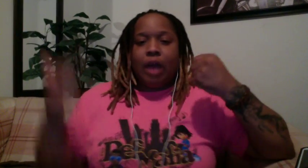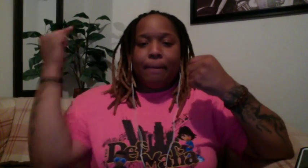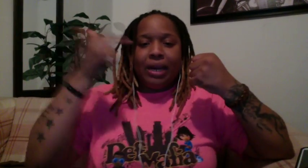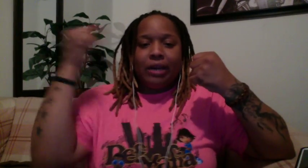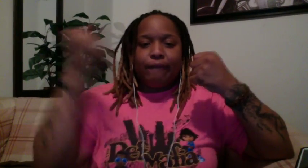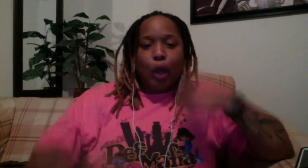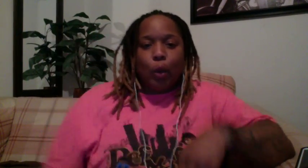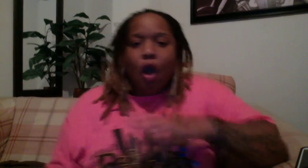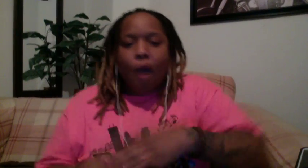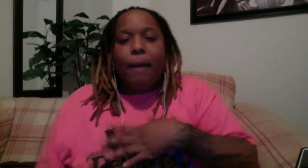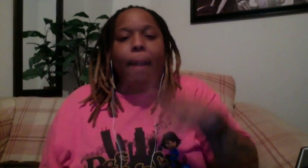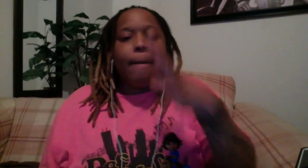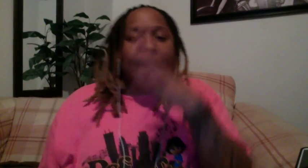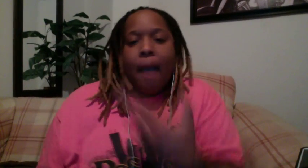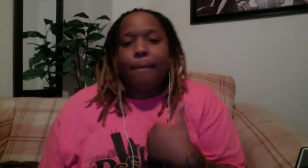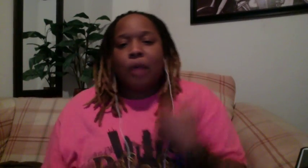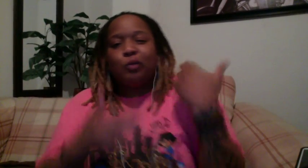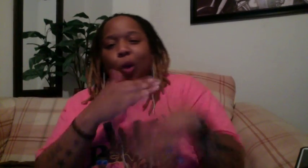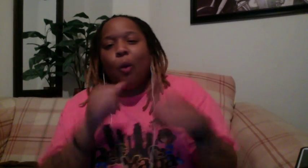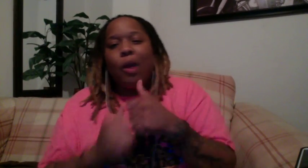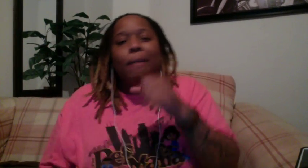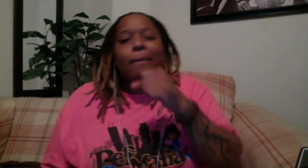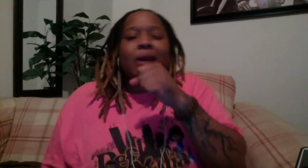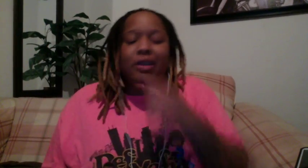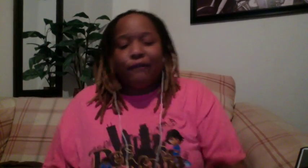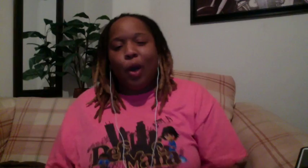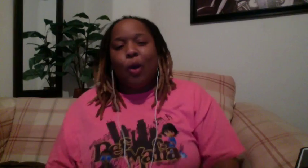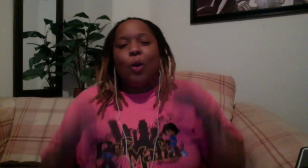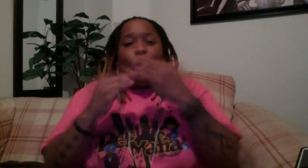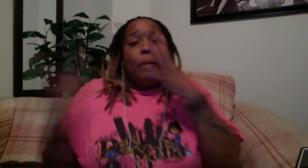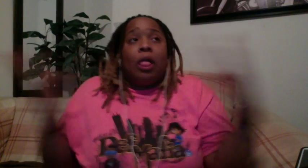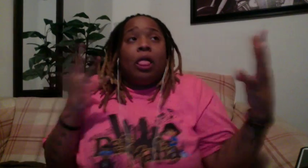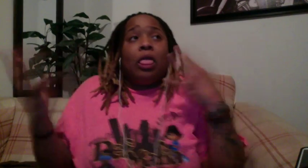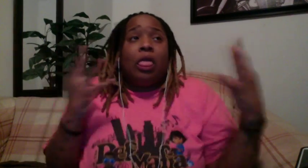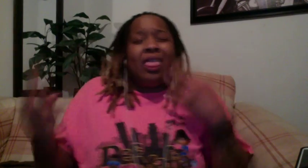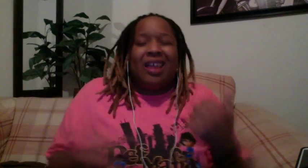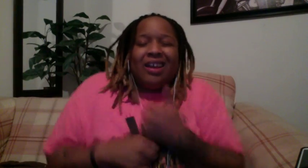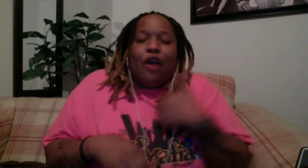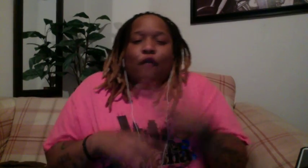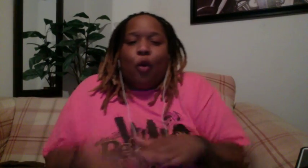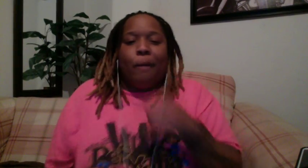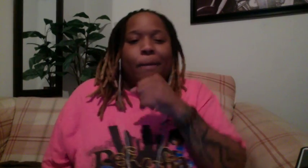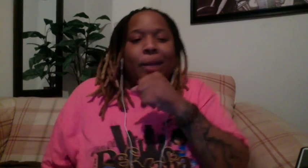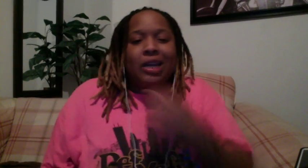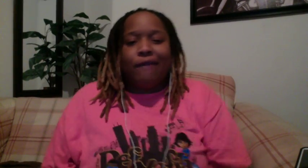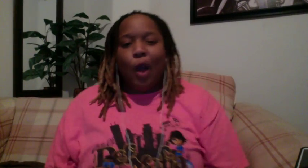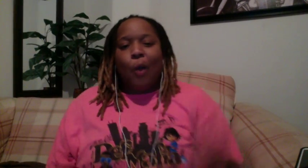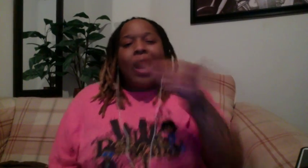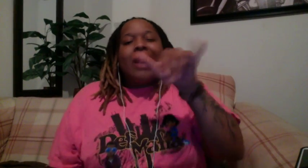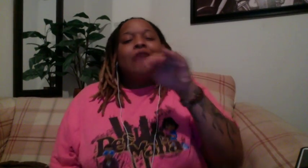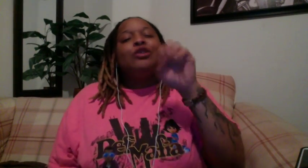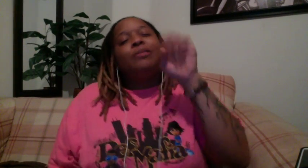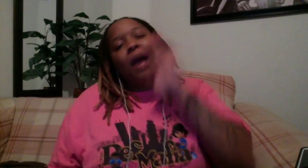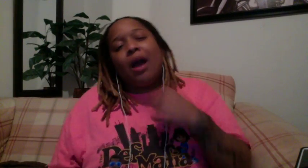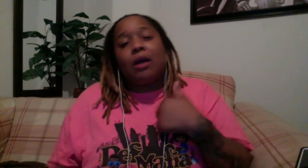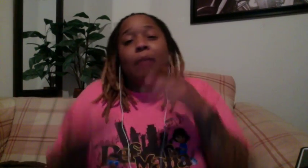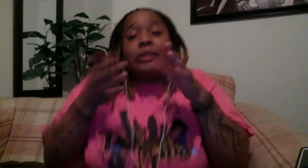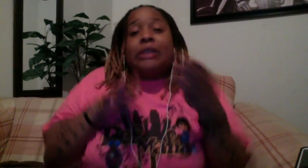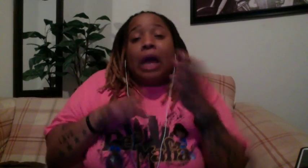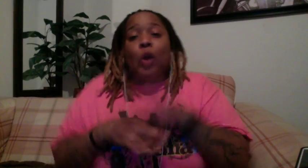the microphone That's on my mama, I was born with a microphone Groupies love, cook it out on the microphone Like James Brown, I'ma die